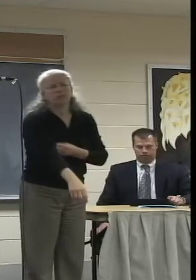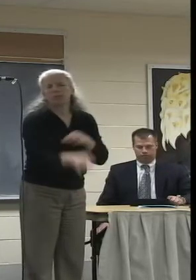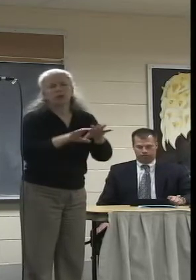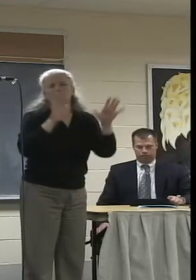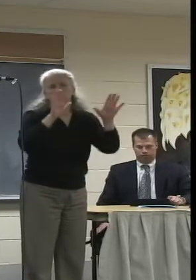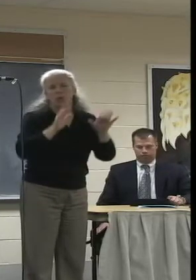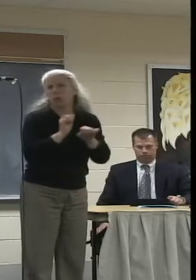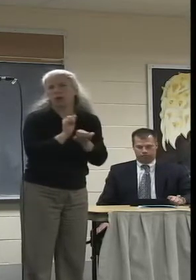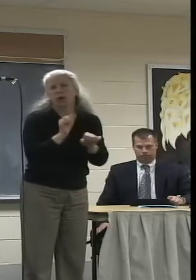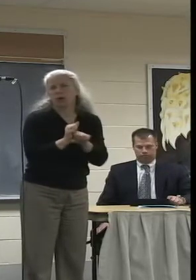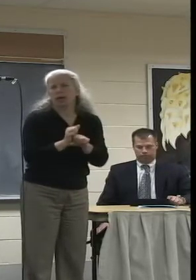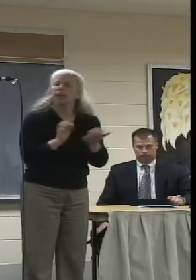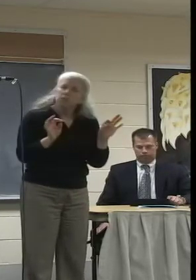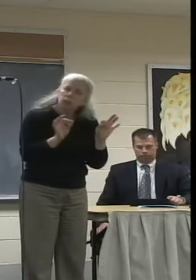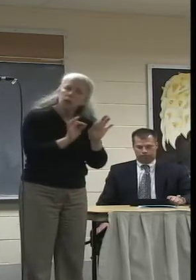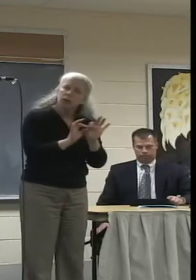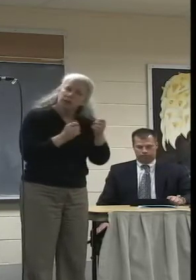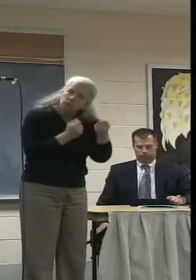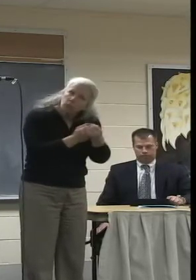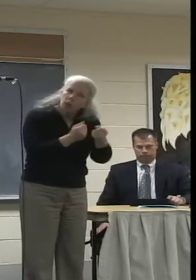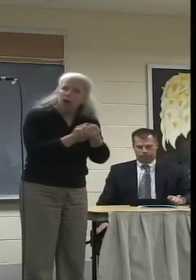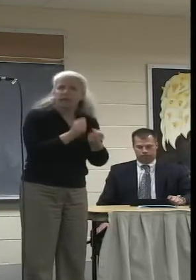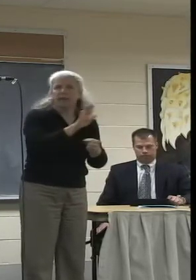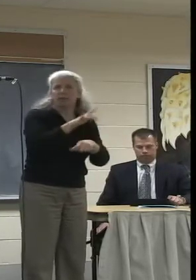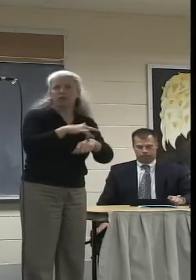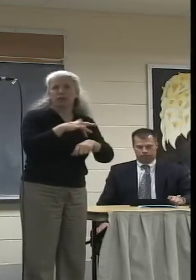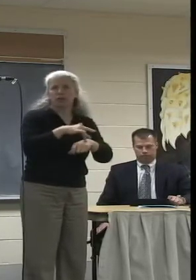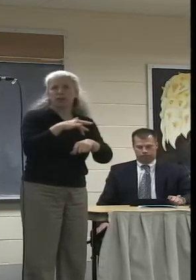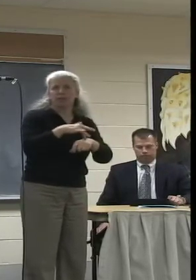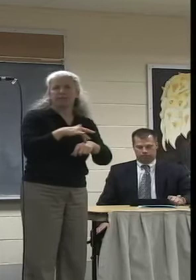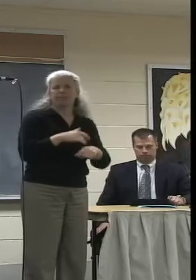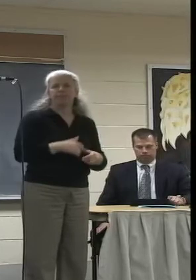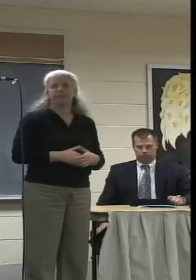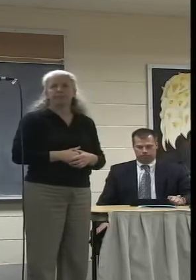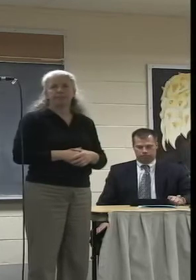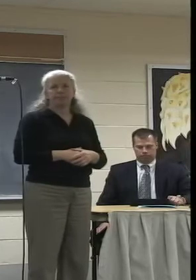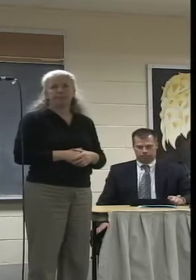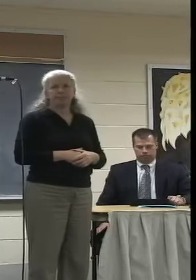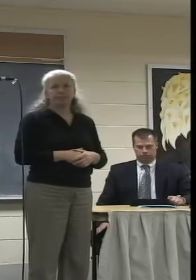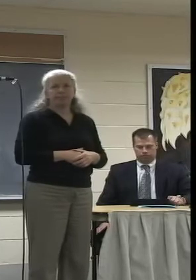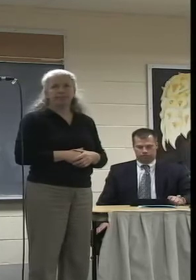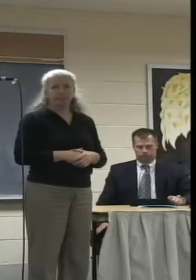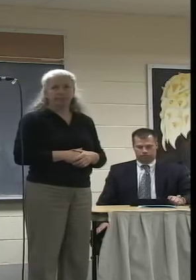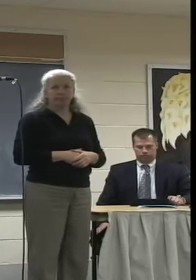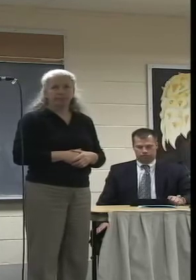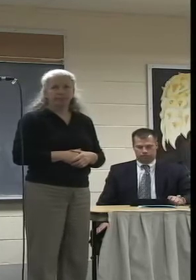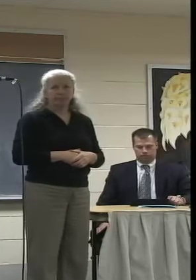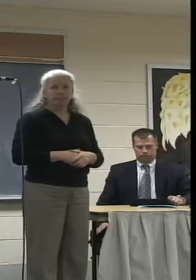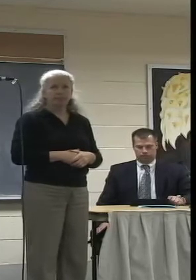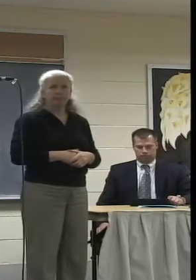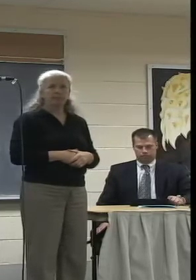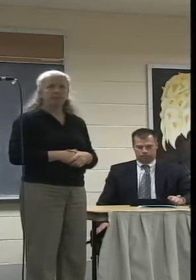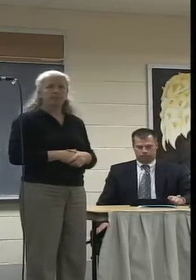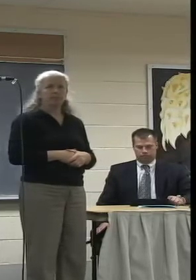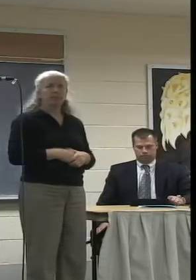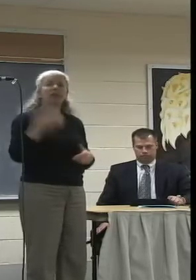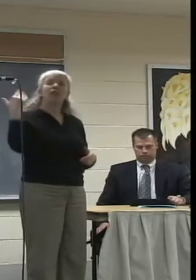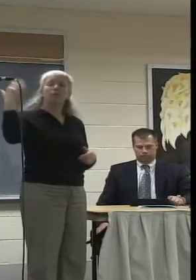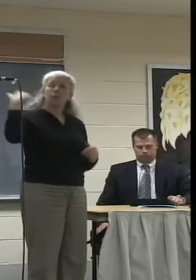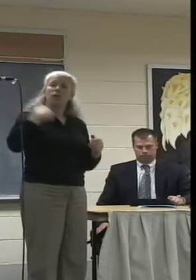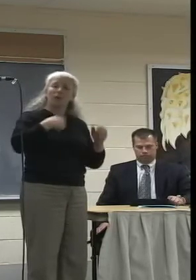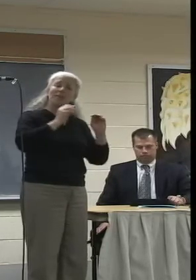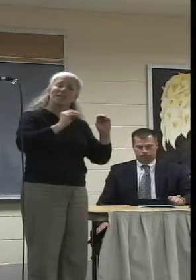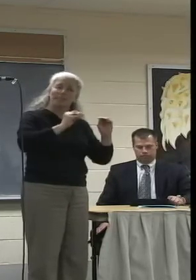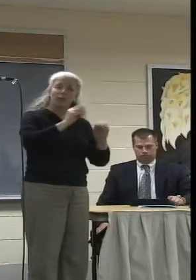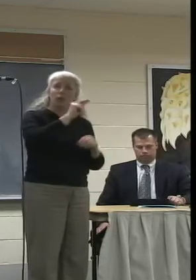importance of sustaining this essential resource in our community. First, I just wanted to say as a classroom teacher when I was at